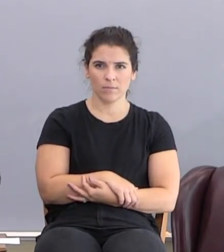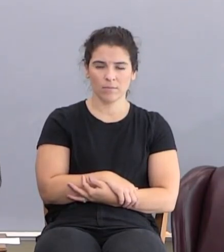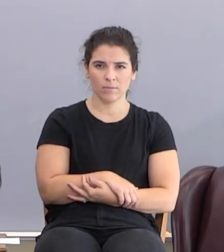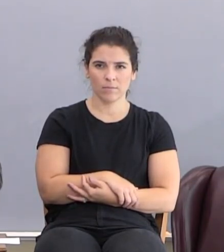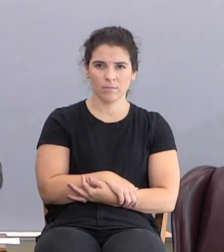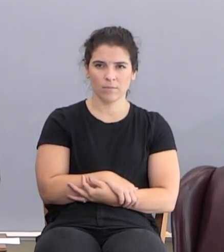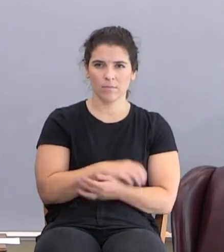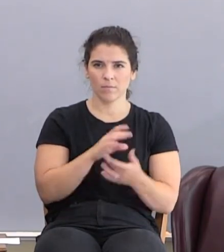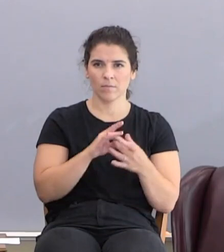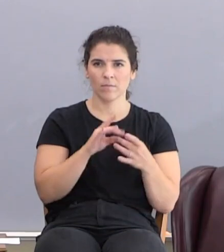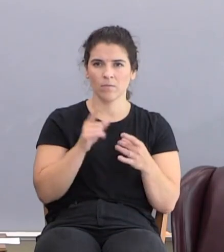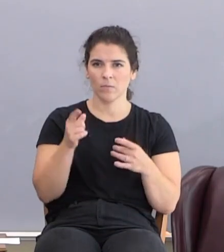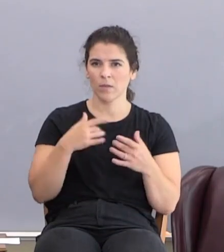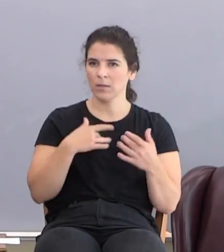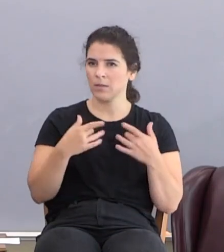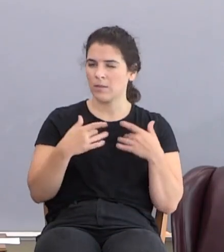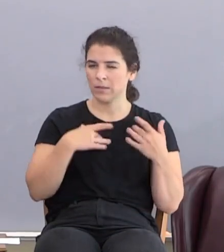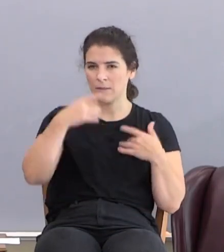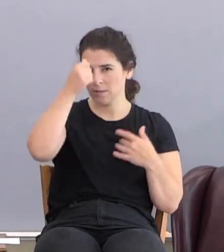By the way, this dear guy,